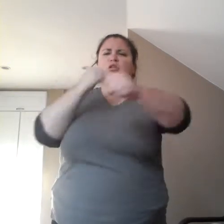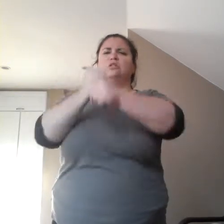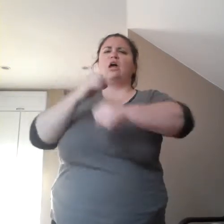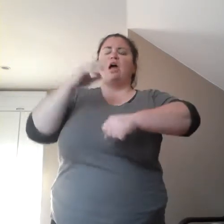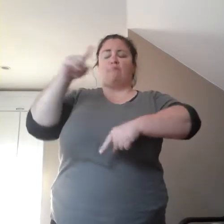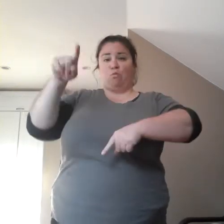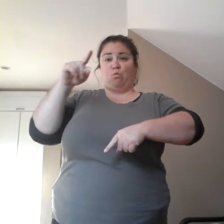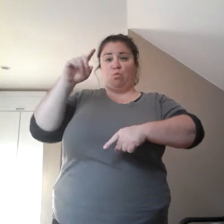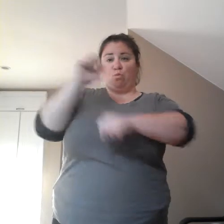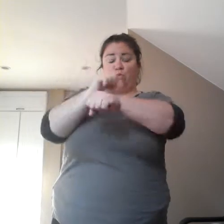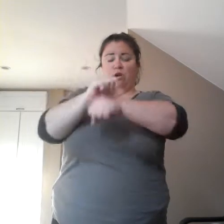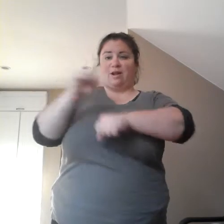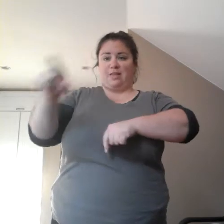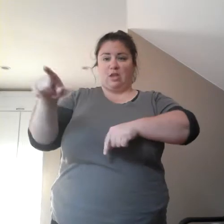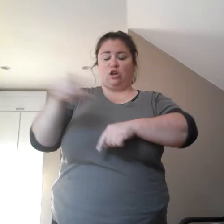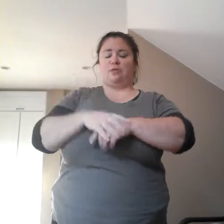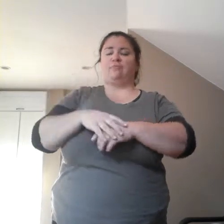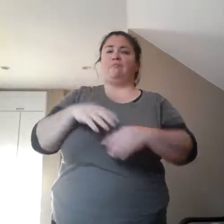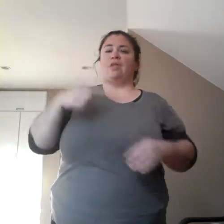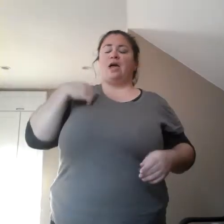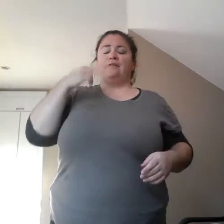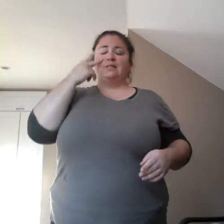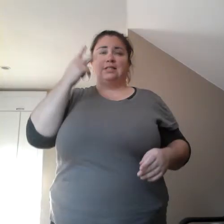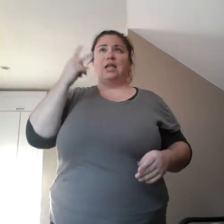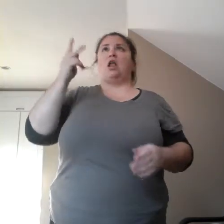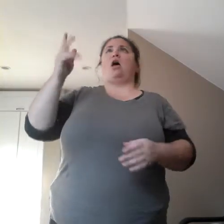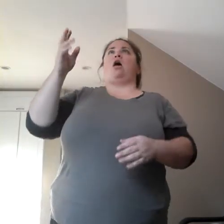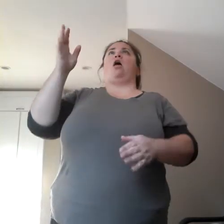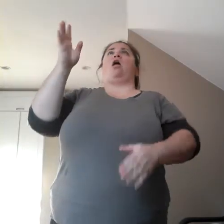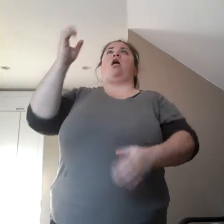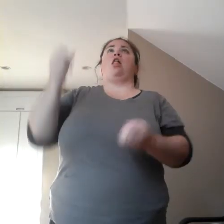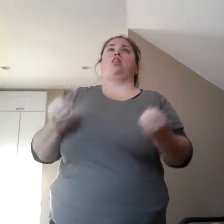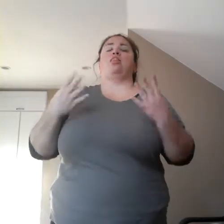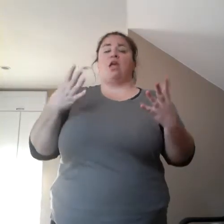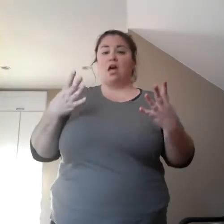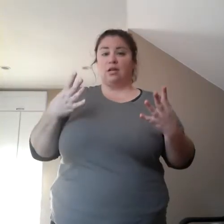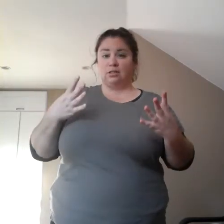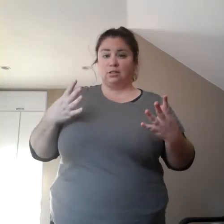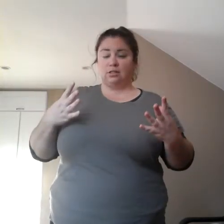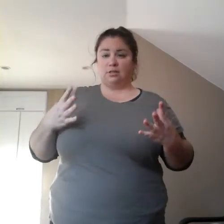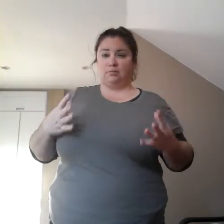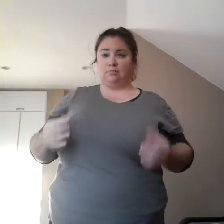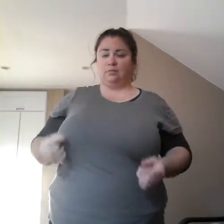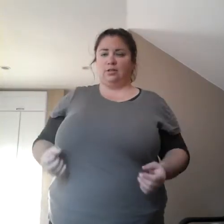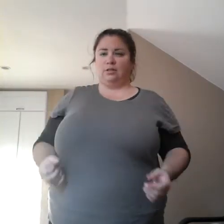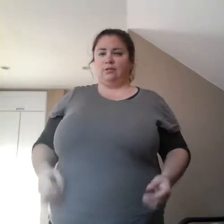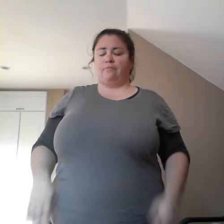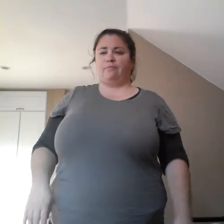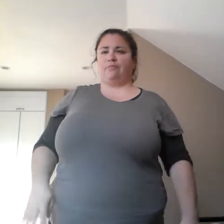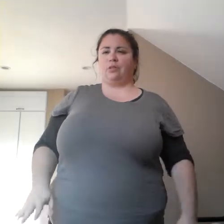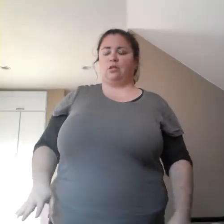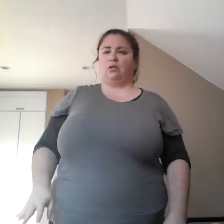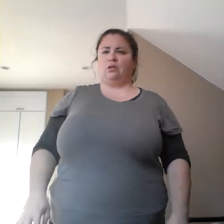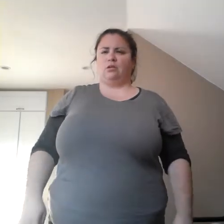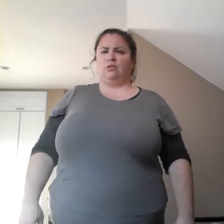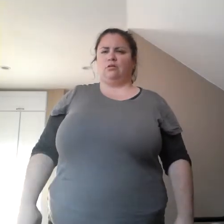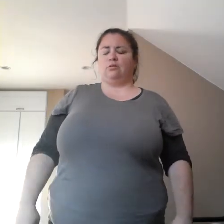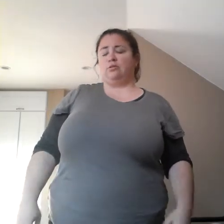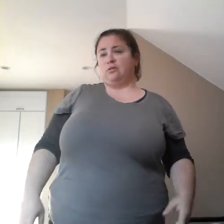And I have seen quite a lot in those past years. I've dealt with a lot of crazy situations.